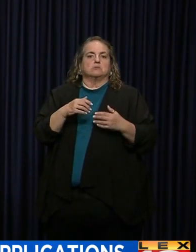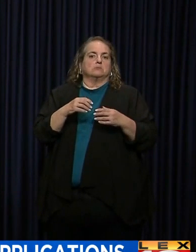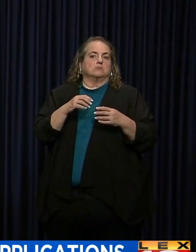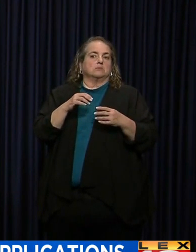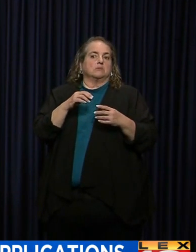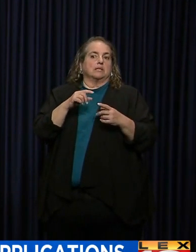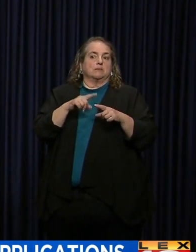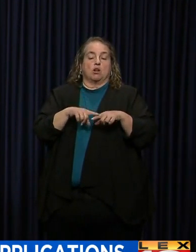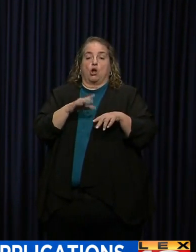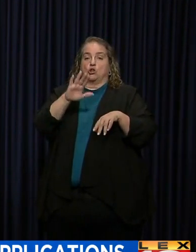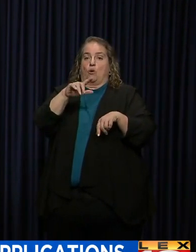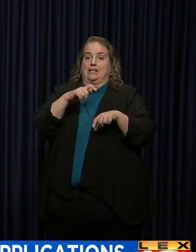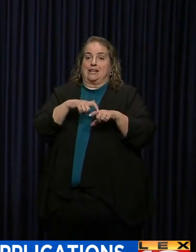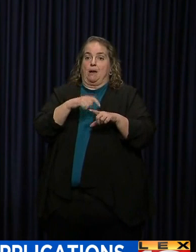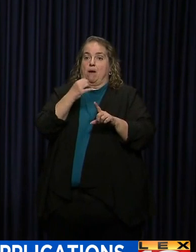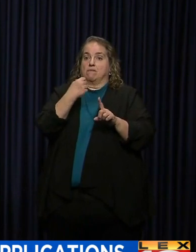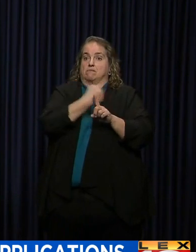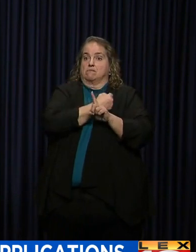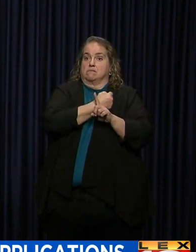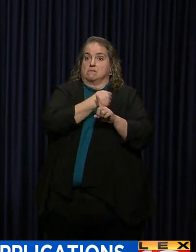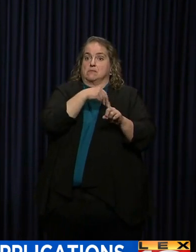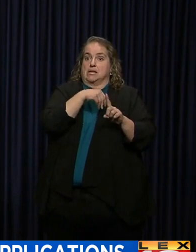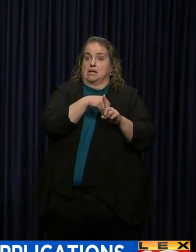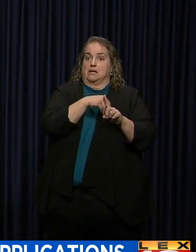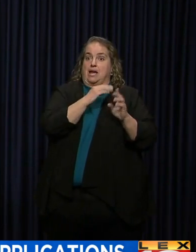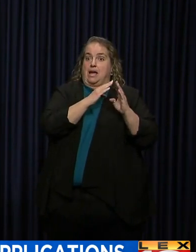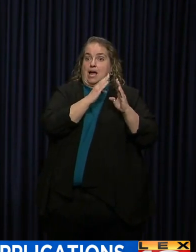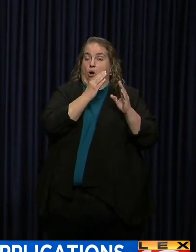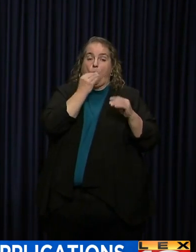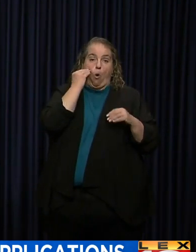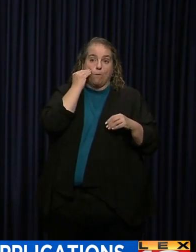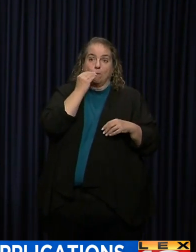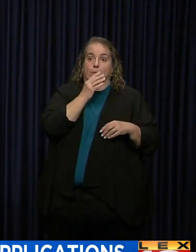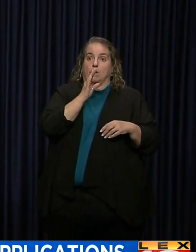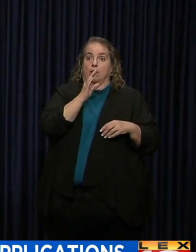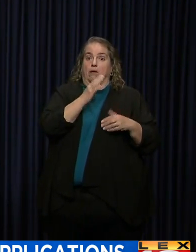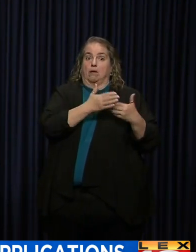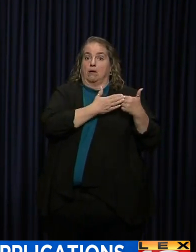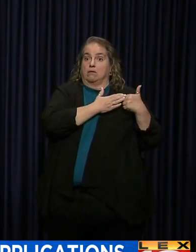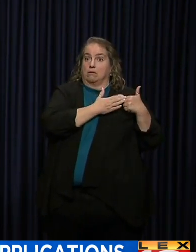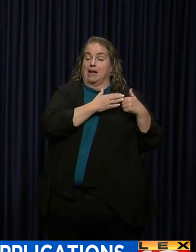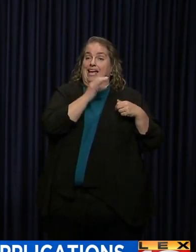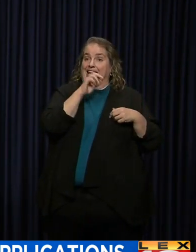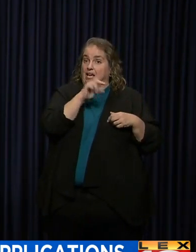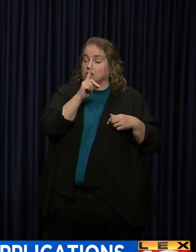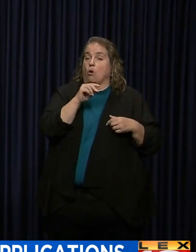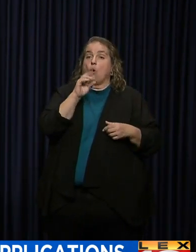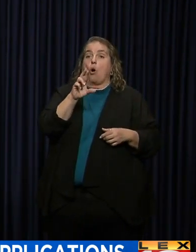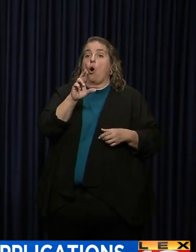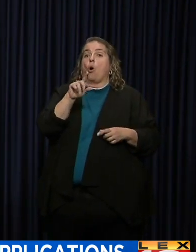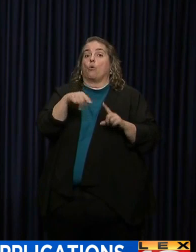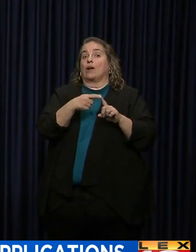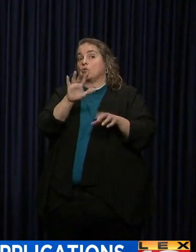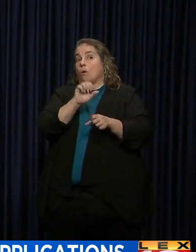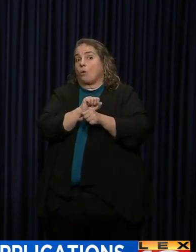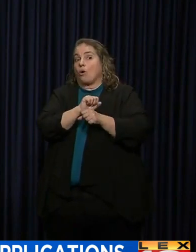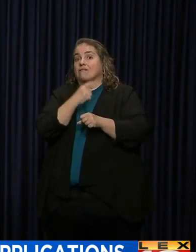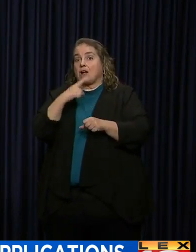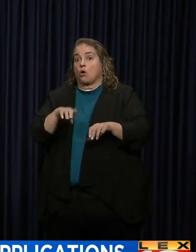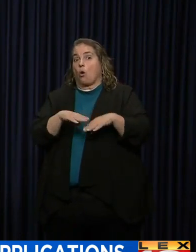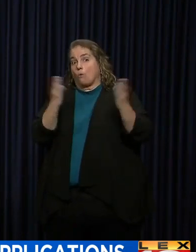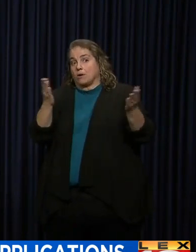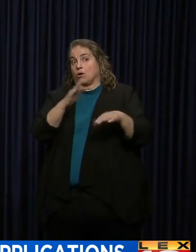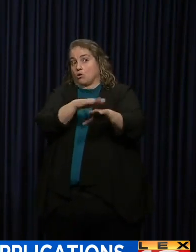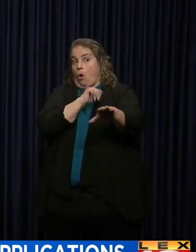or when their employer calls them back to work, they will remain on unemployment insurance until